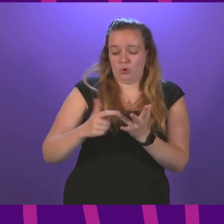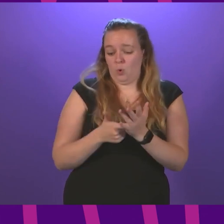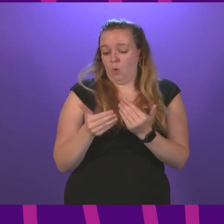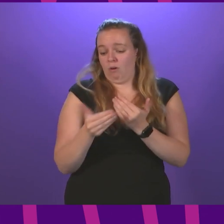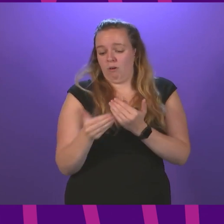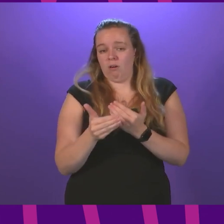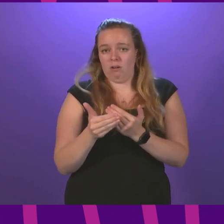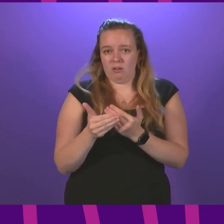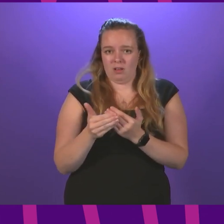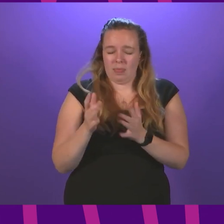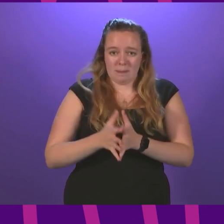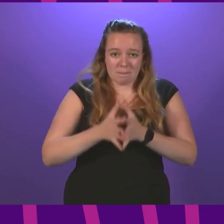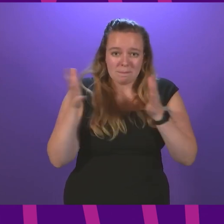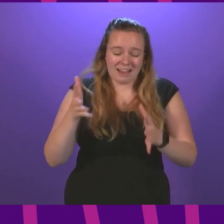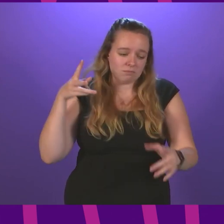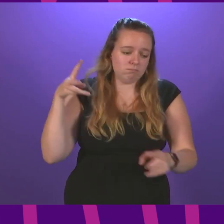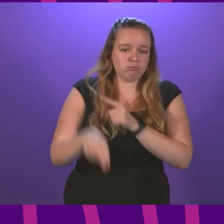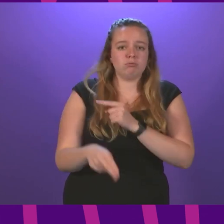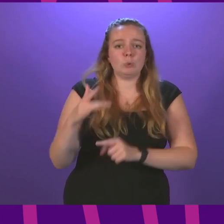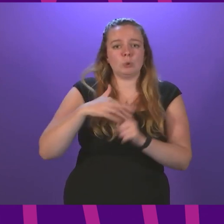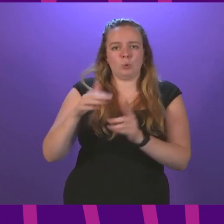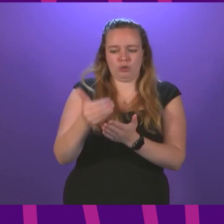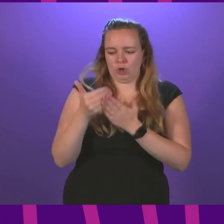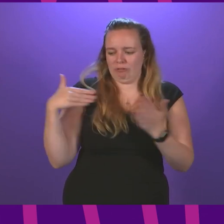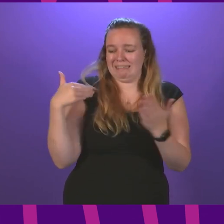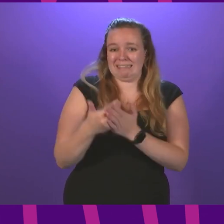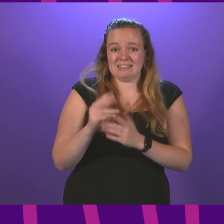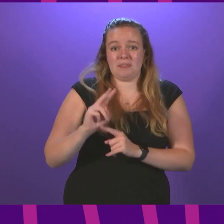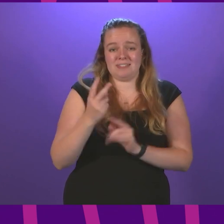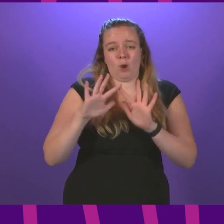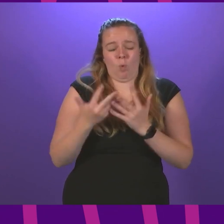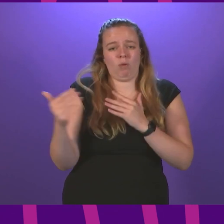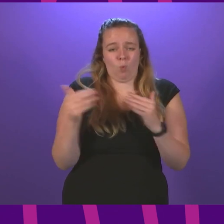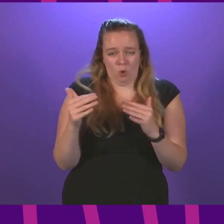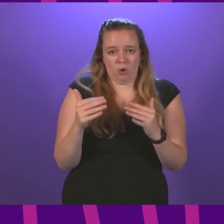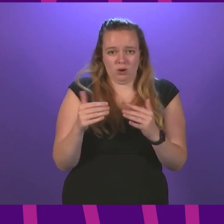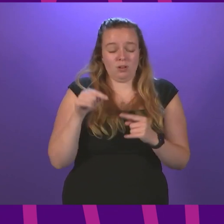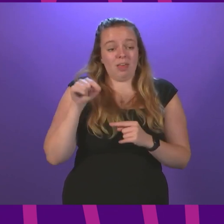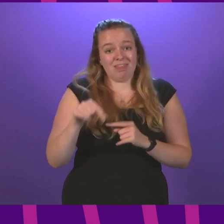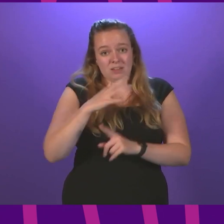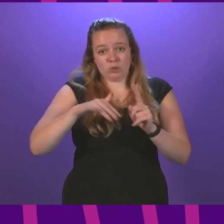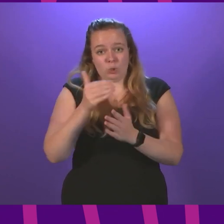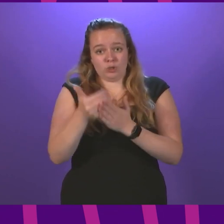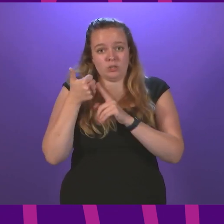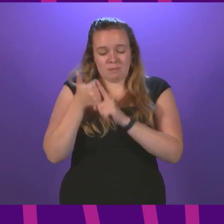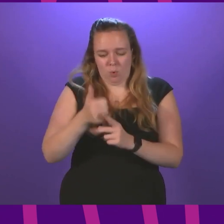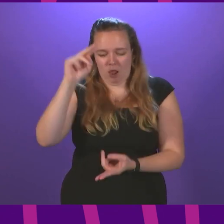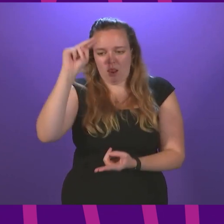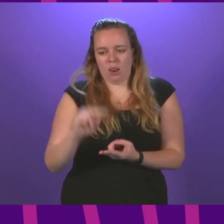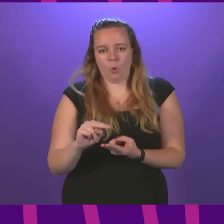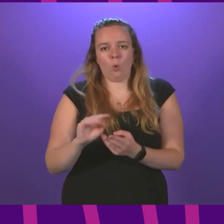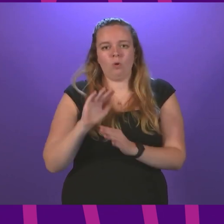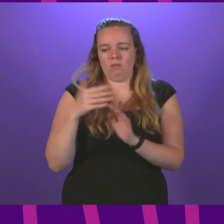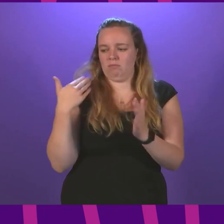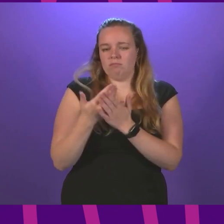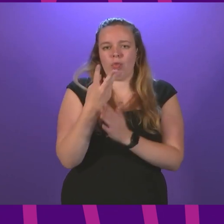take the single biggest cut to social security since the second world war and take this form of social security support to its lowest level in